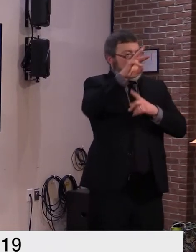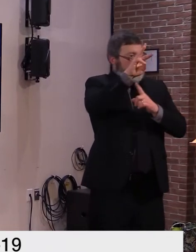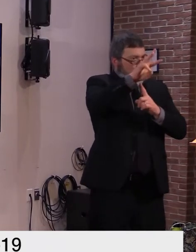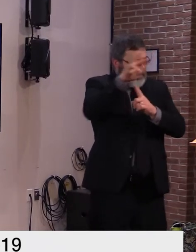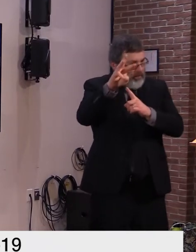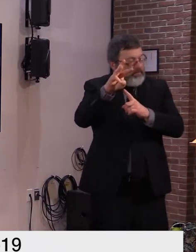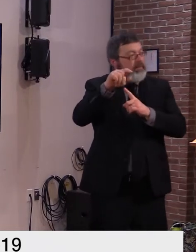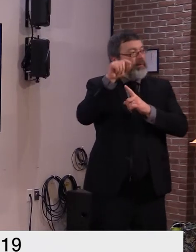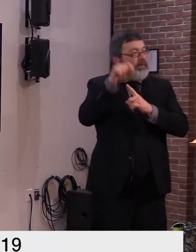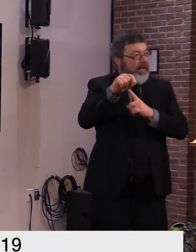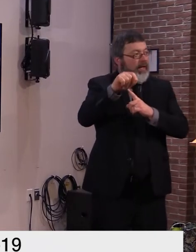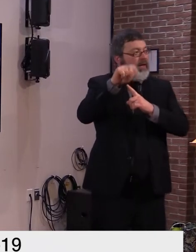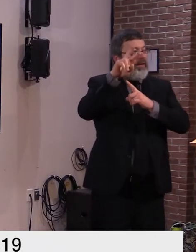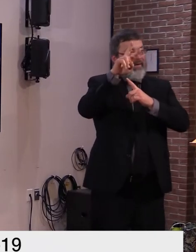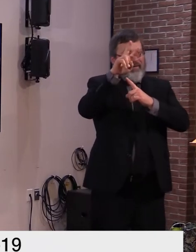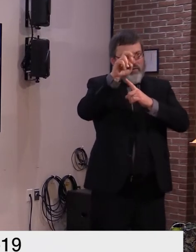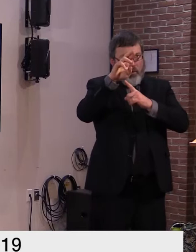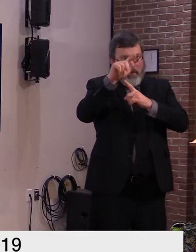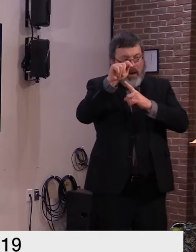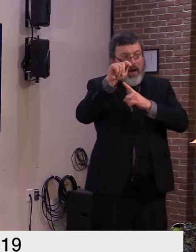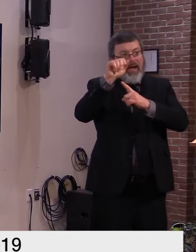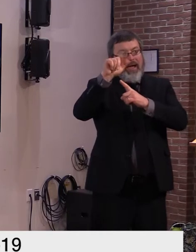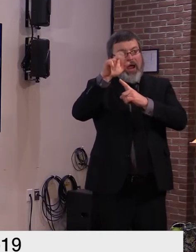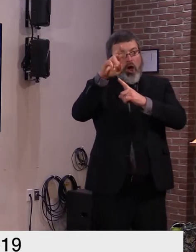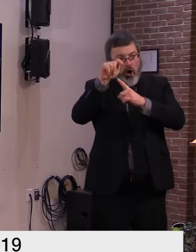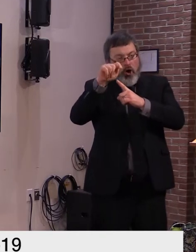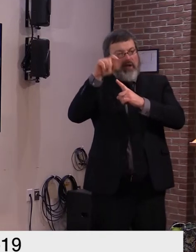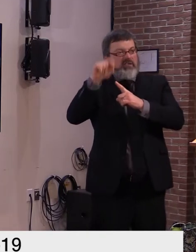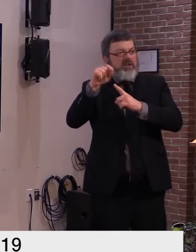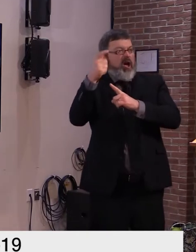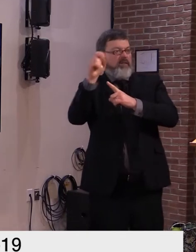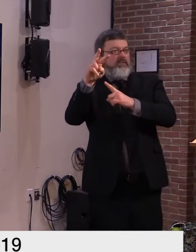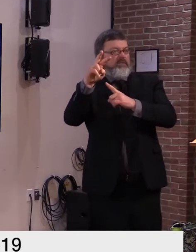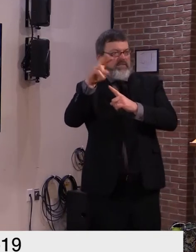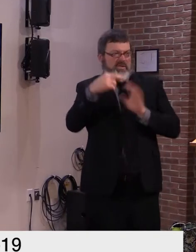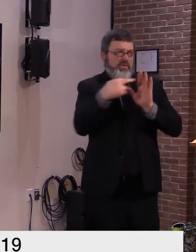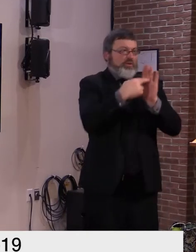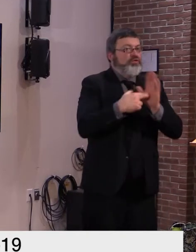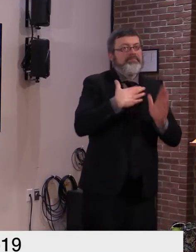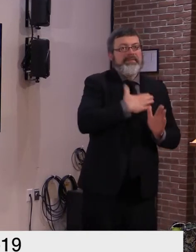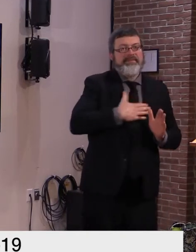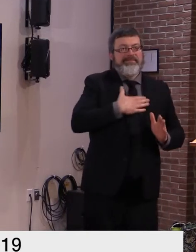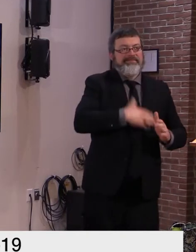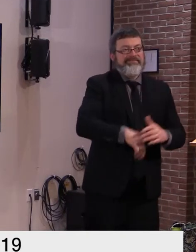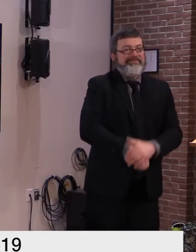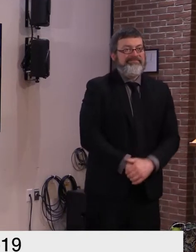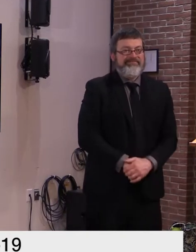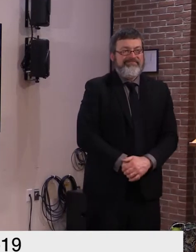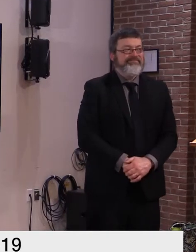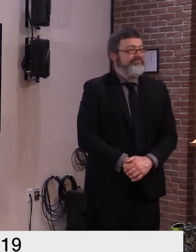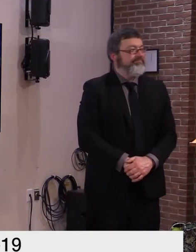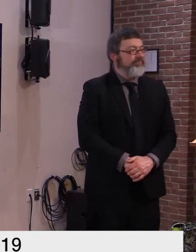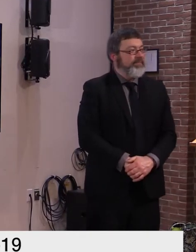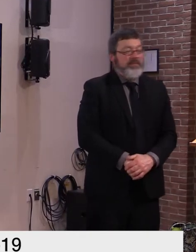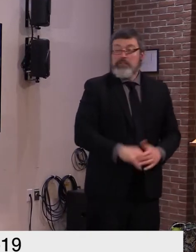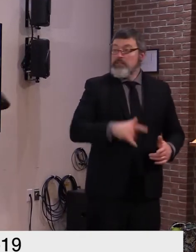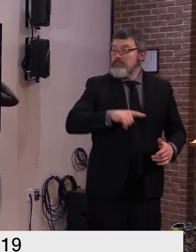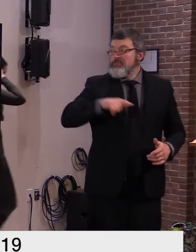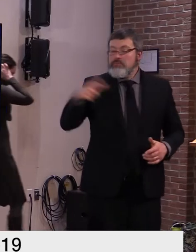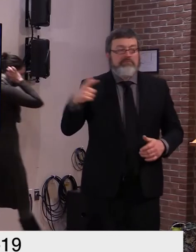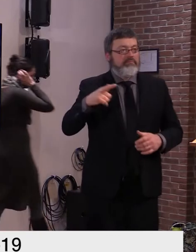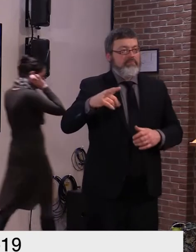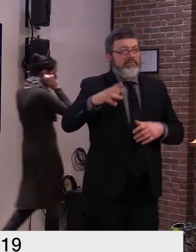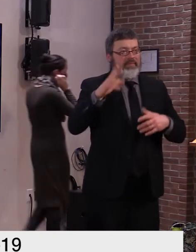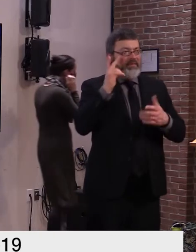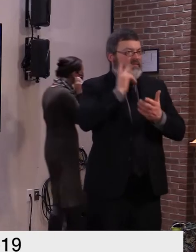smith